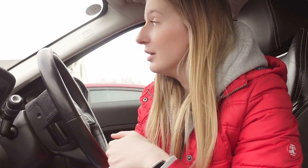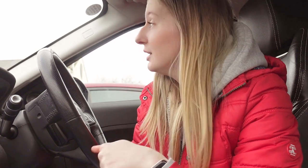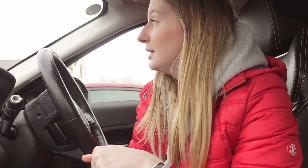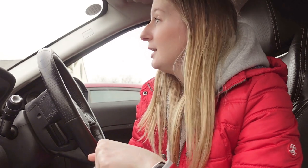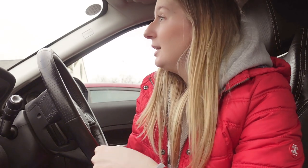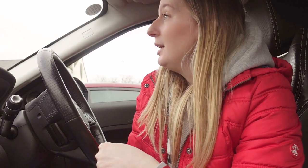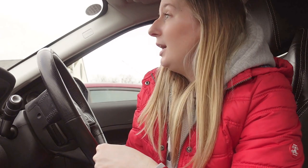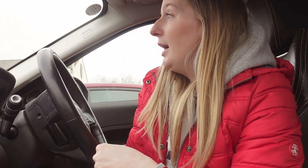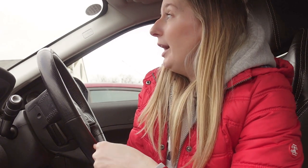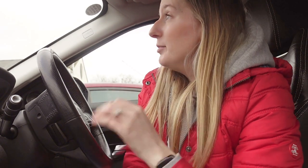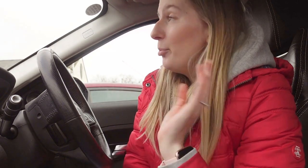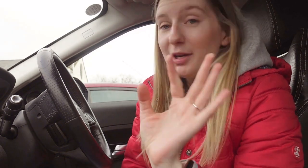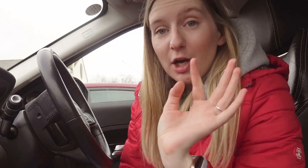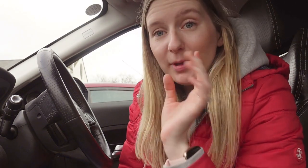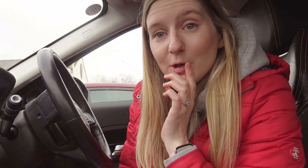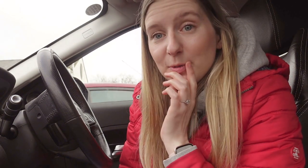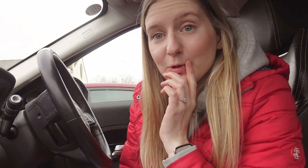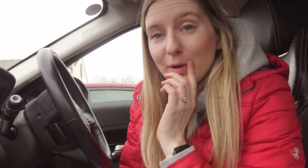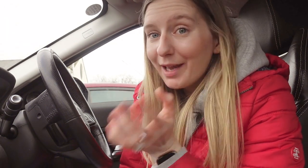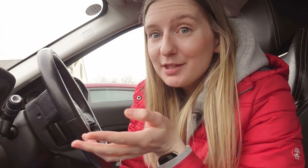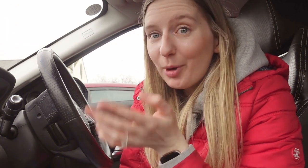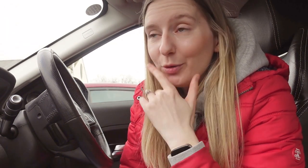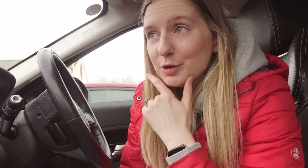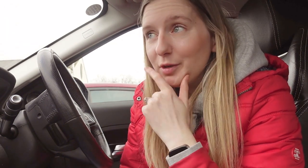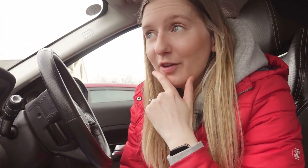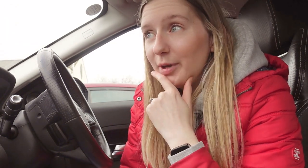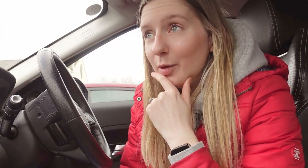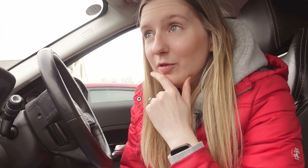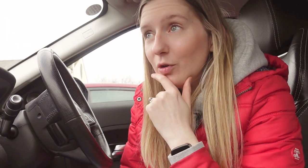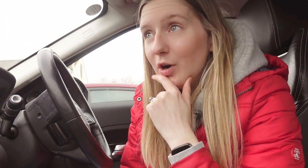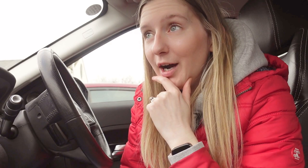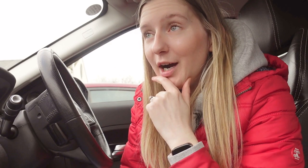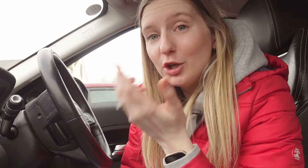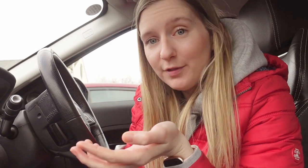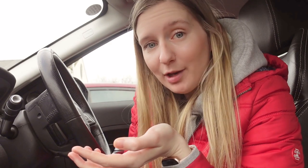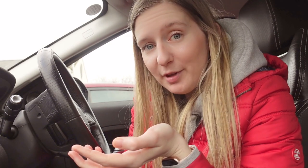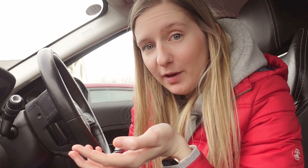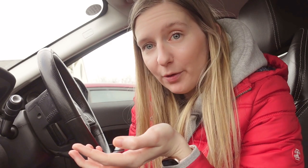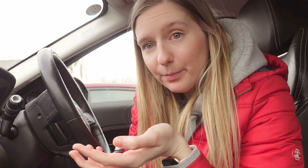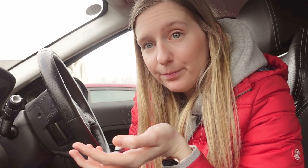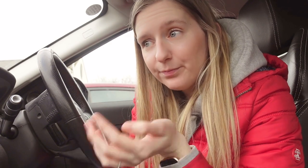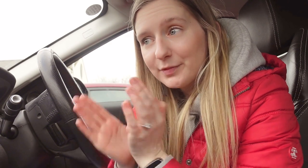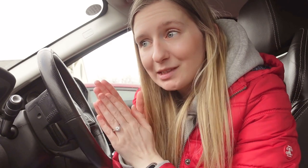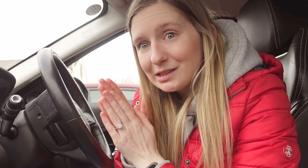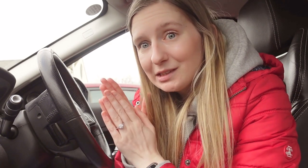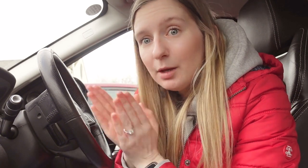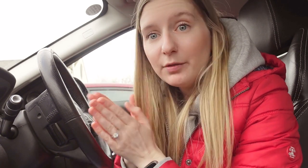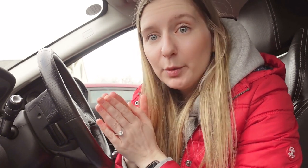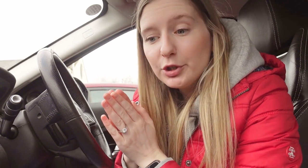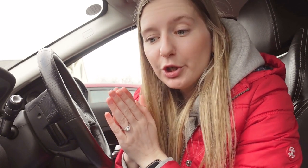so I'm parked up in hospital again this is a brand new hospital I've never been here before I don't know if they'll let me film but I really wanted to show